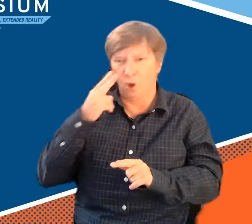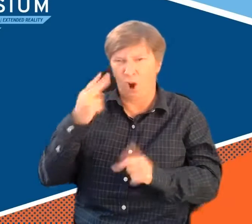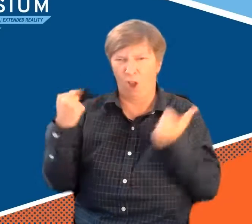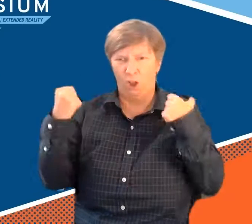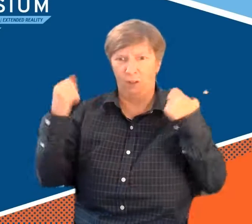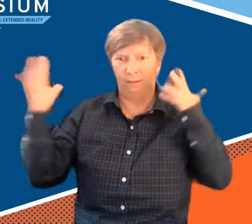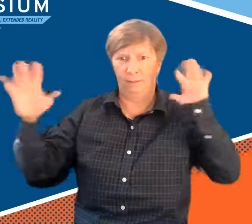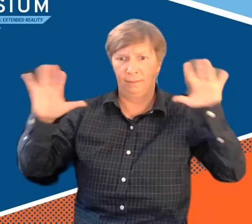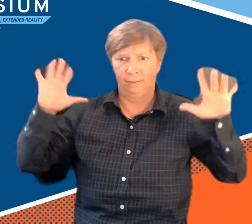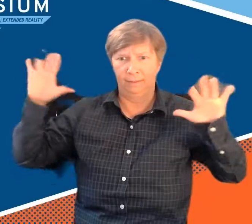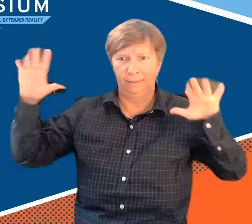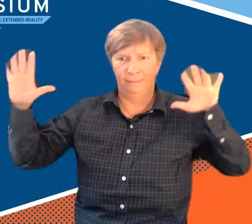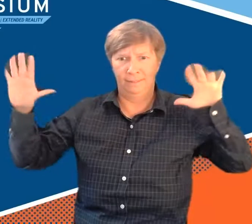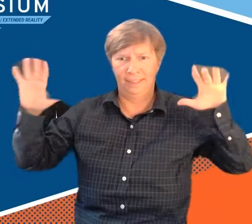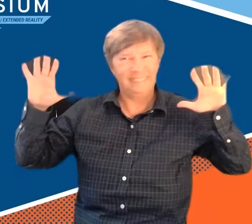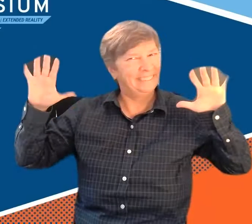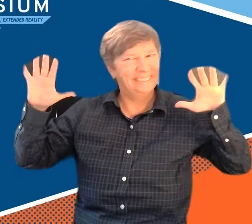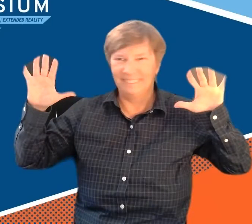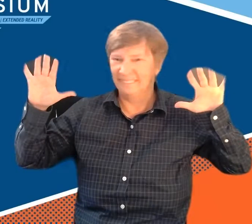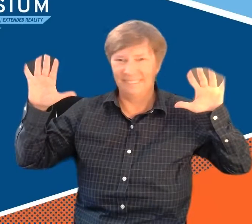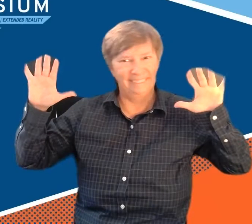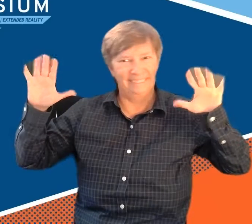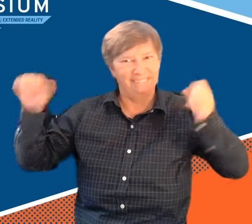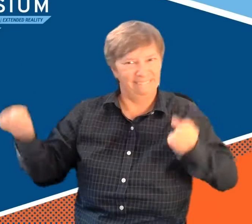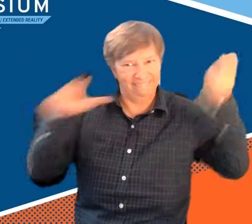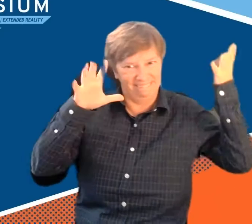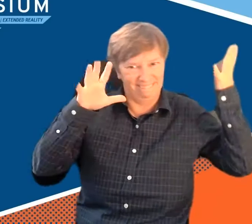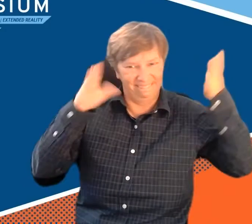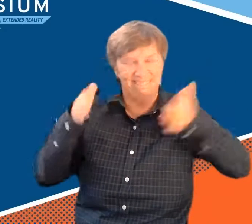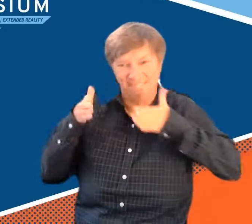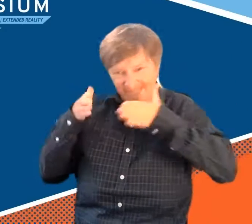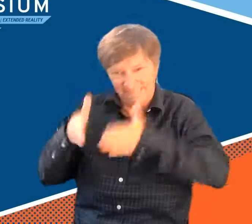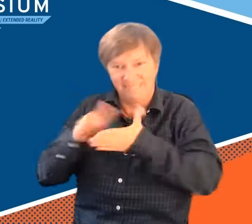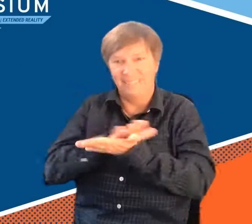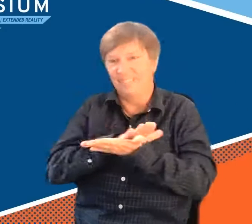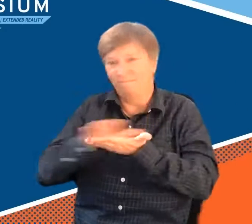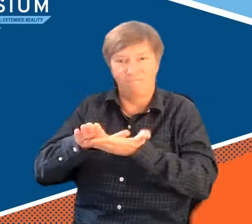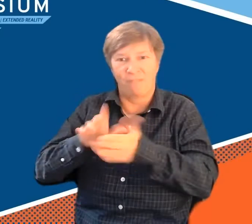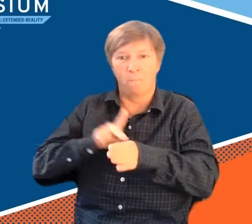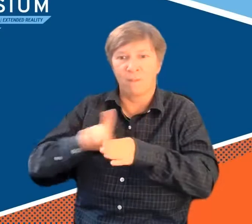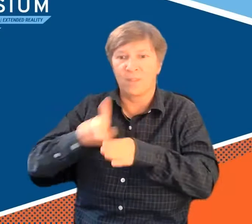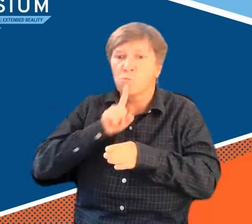The point of my discussion is that backgrounds, virtual backgrounds